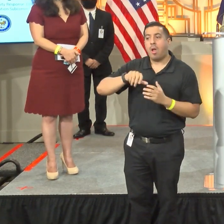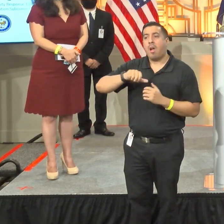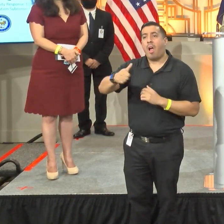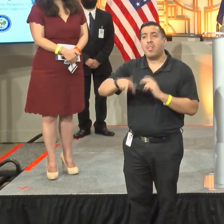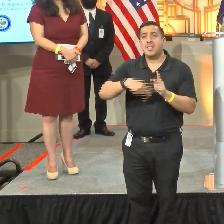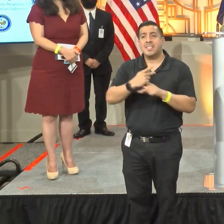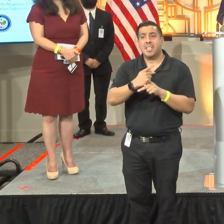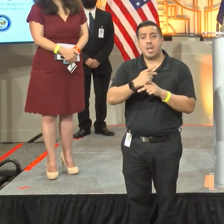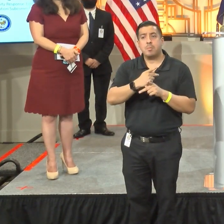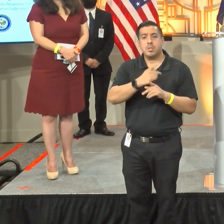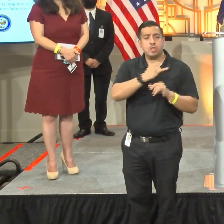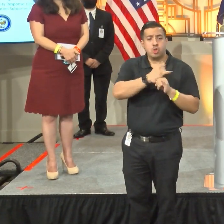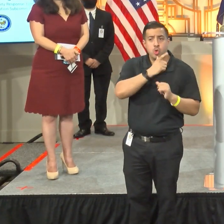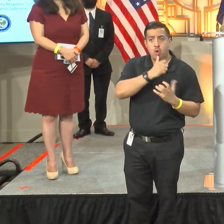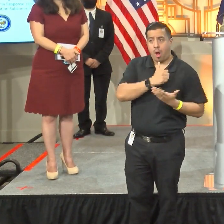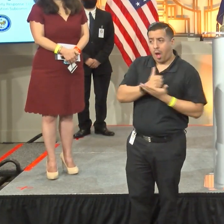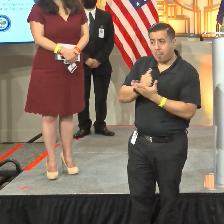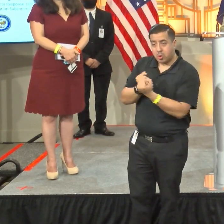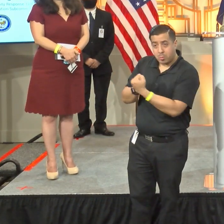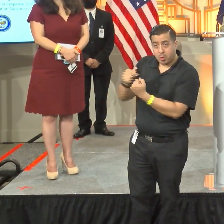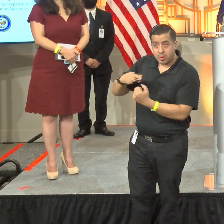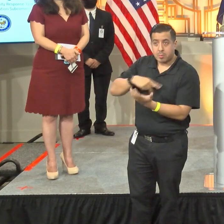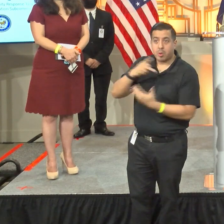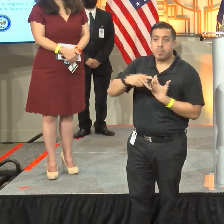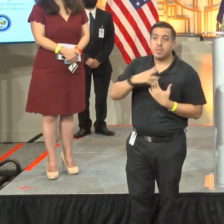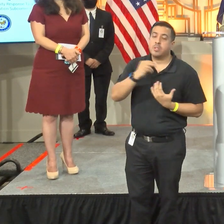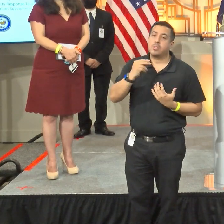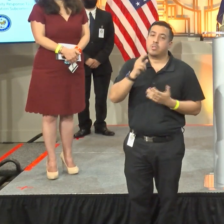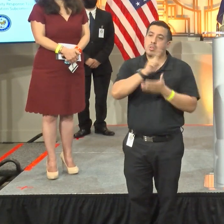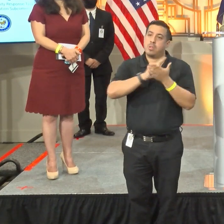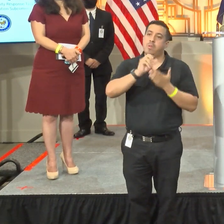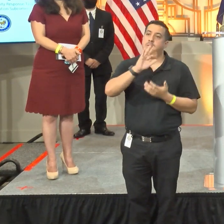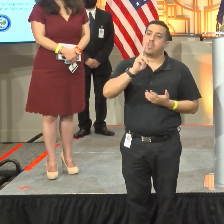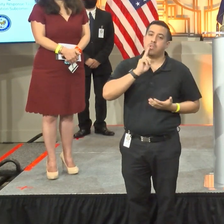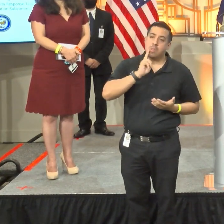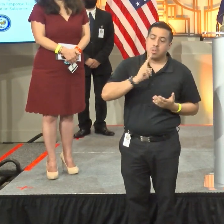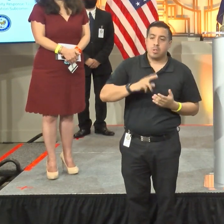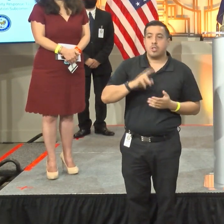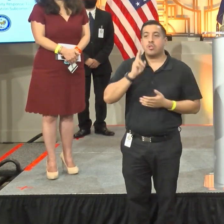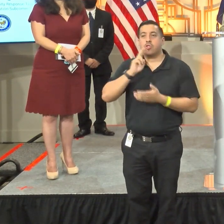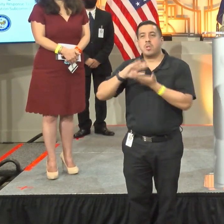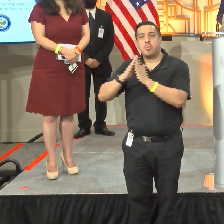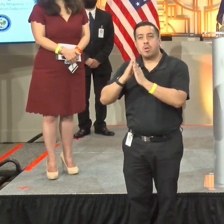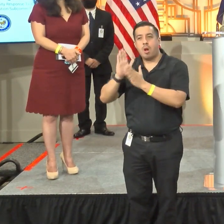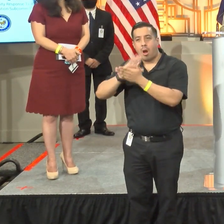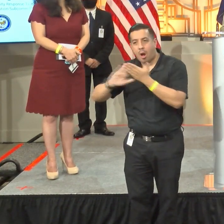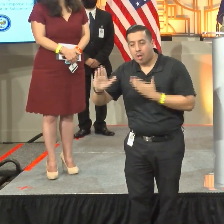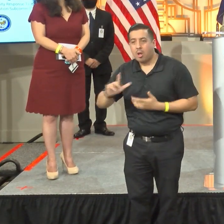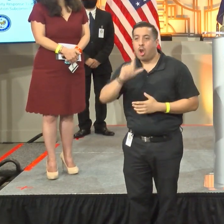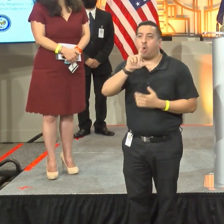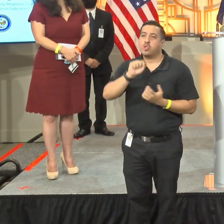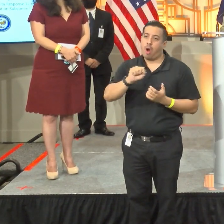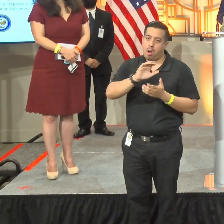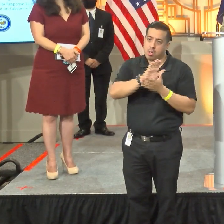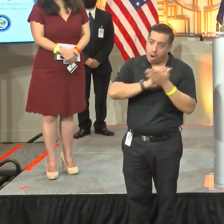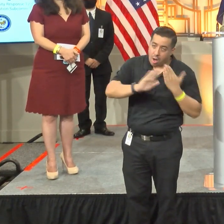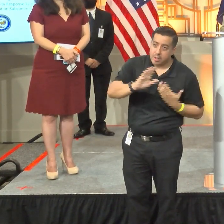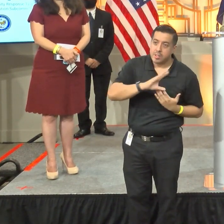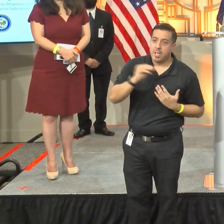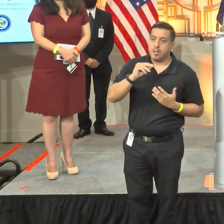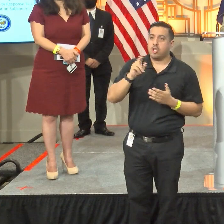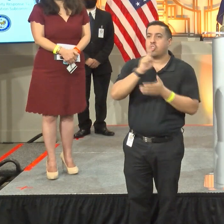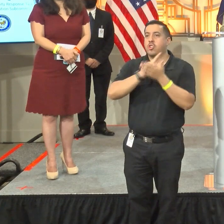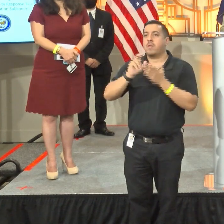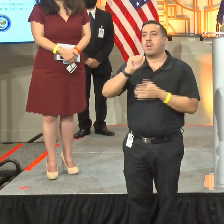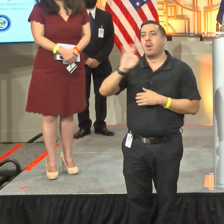that have supported this program, including the University of Houston, Houston Community College, Long Star College, and the University